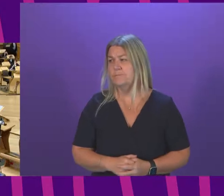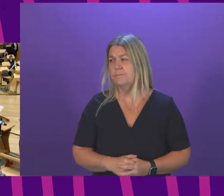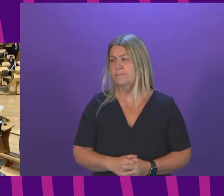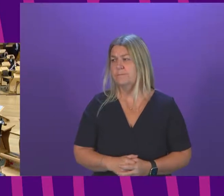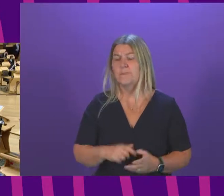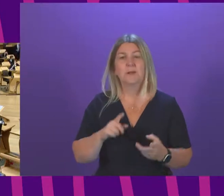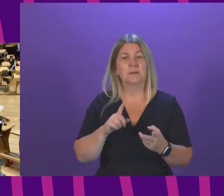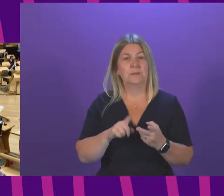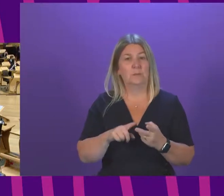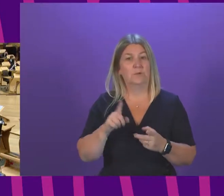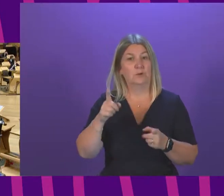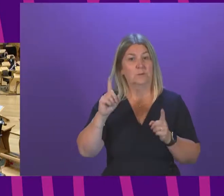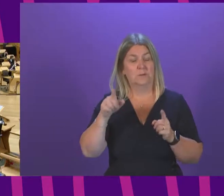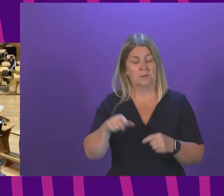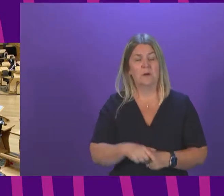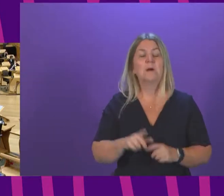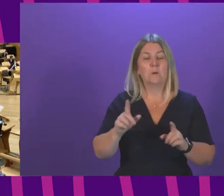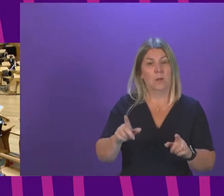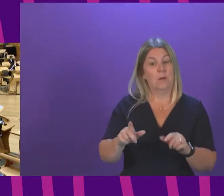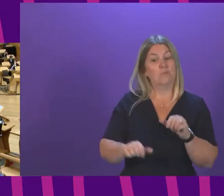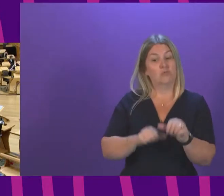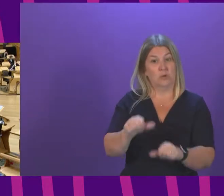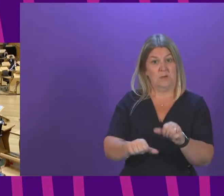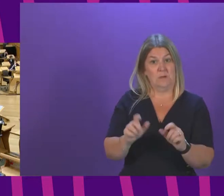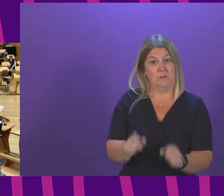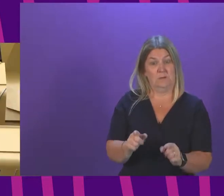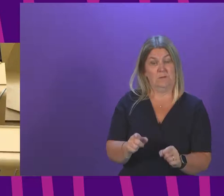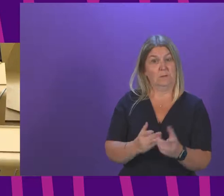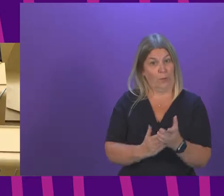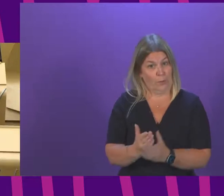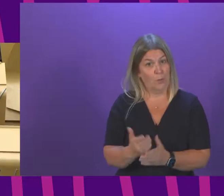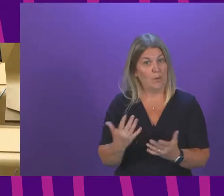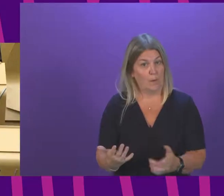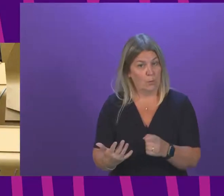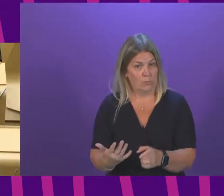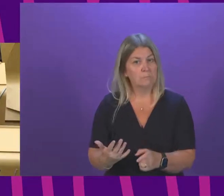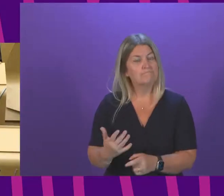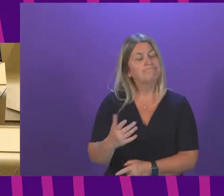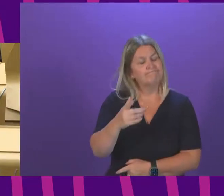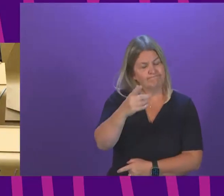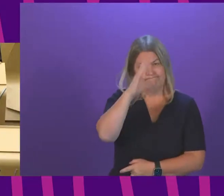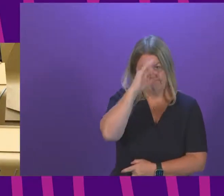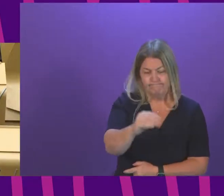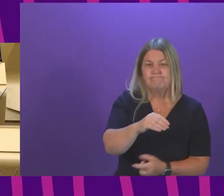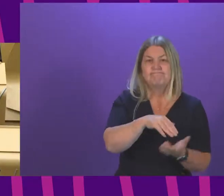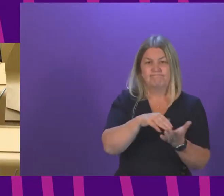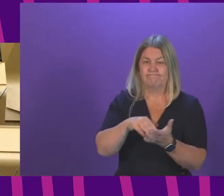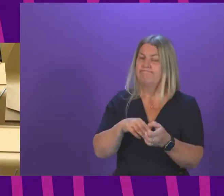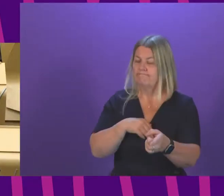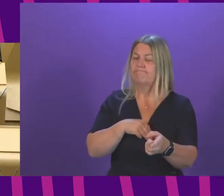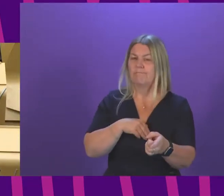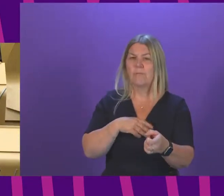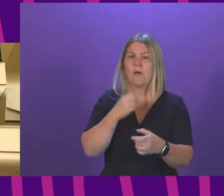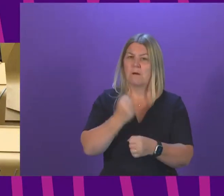to the process that we are going through, I would assure Mr Mara that the Government